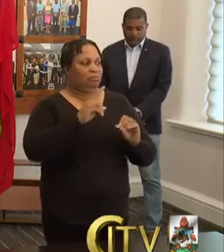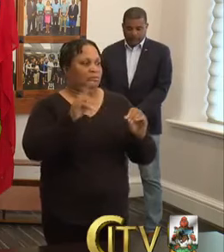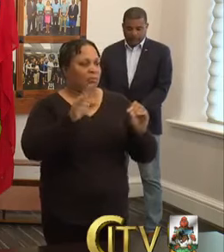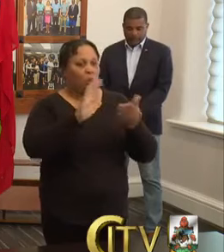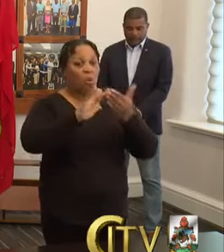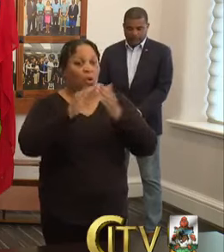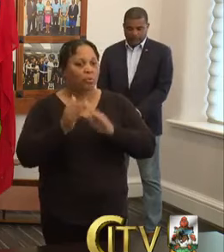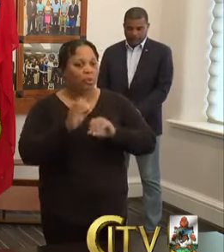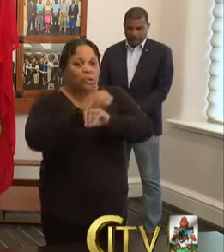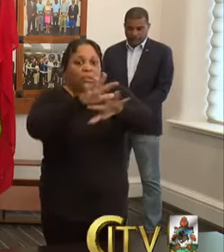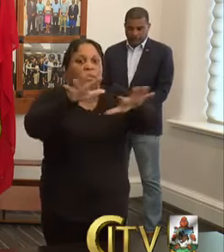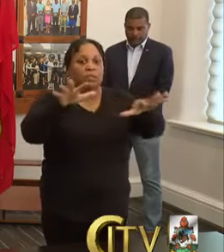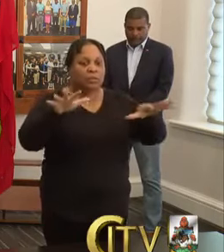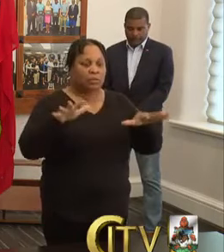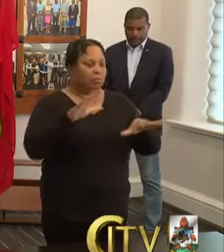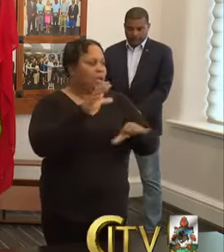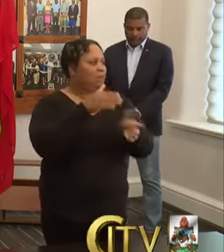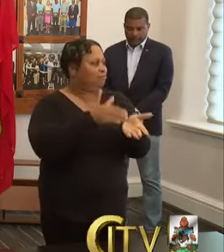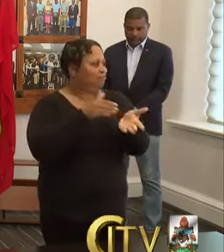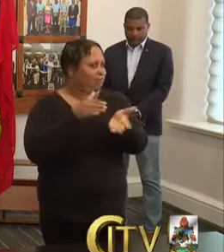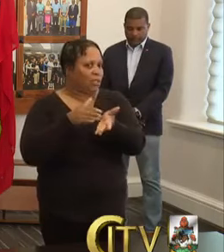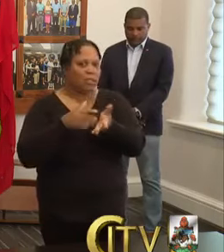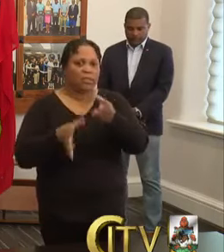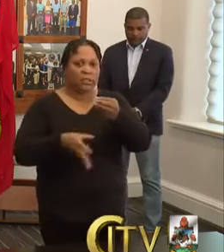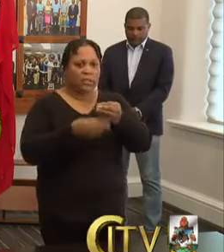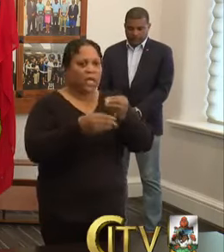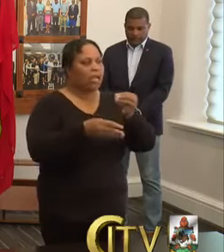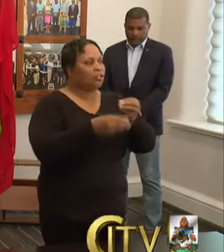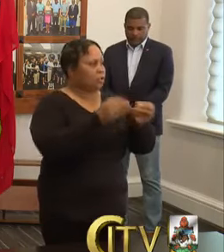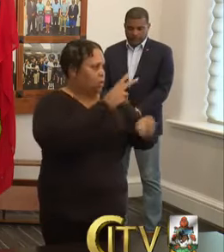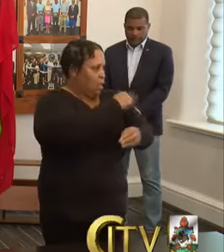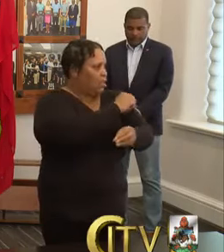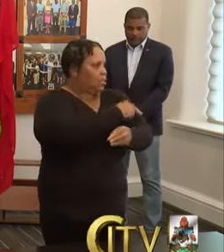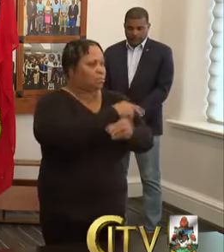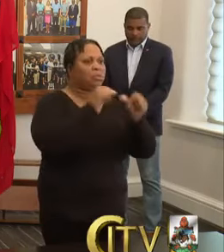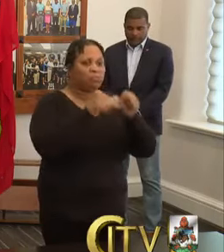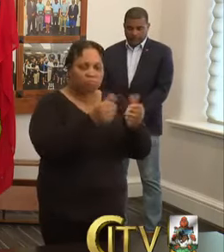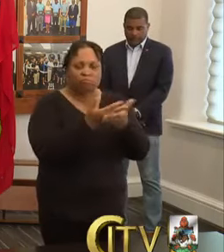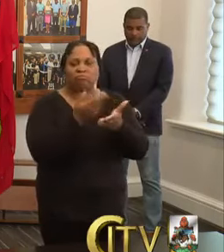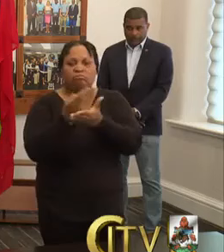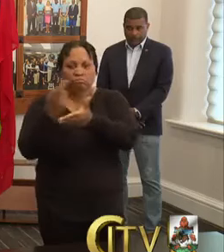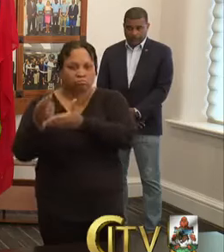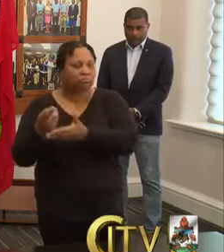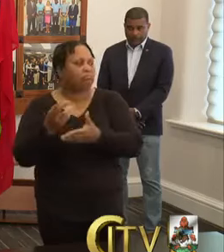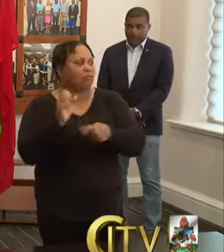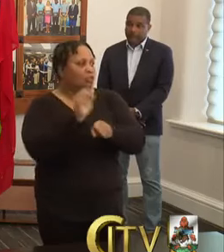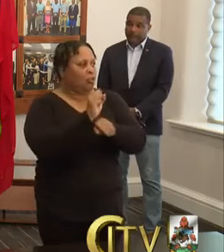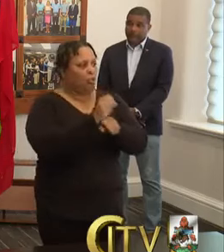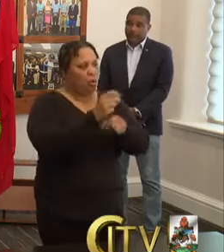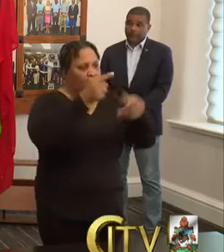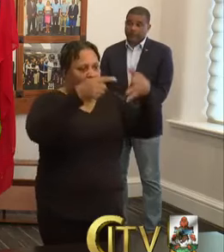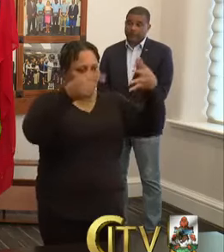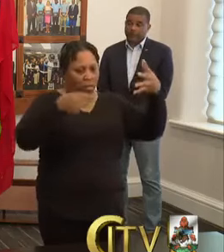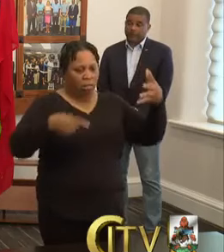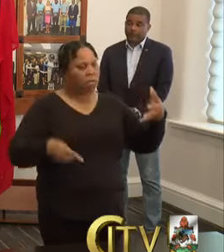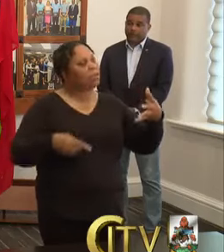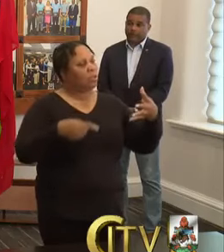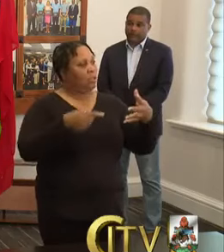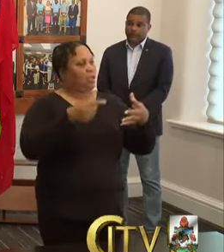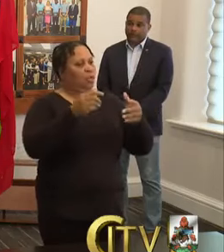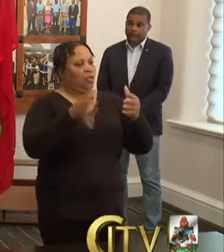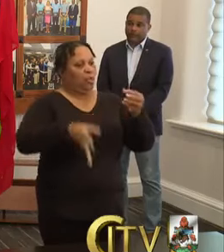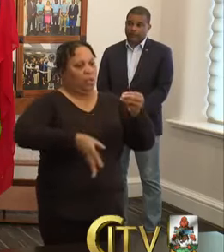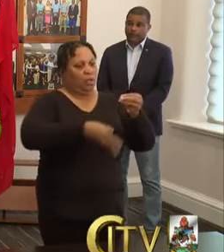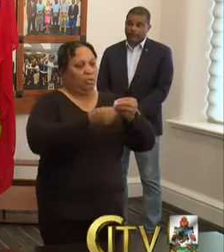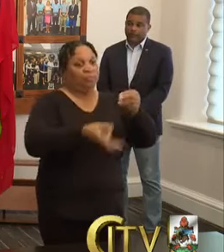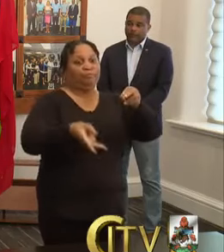spread. The epidemiologists have extra resources there. They are continuing to work through all these various chains with our increased testing